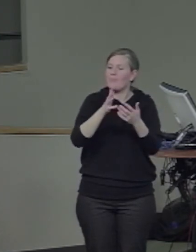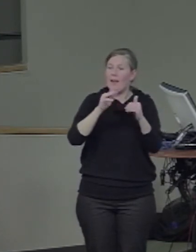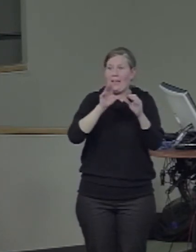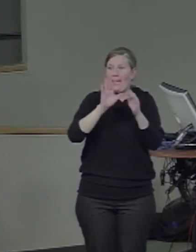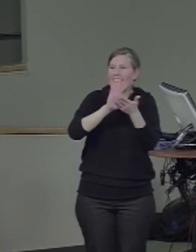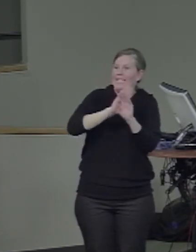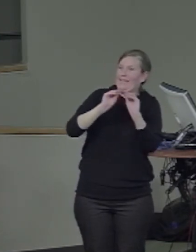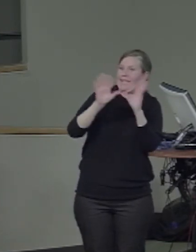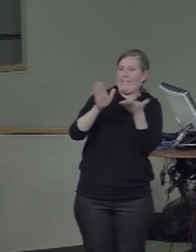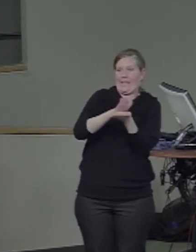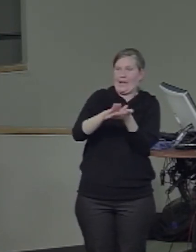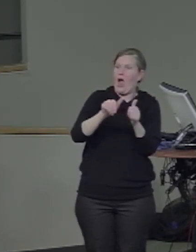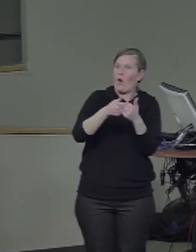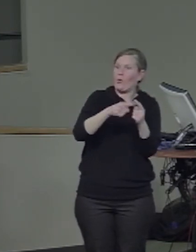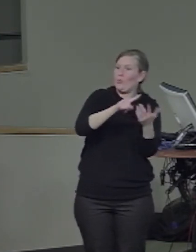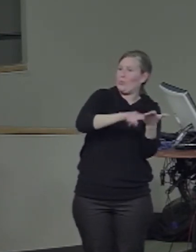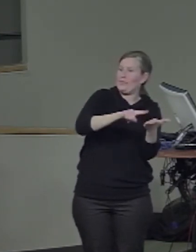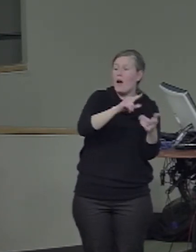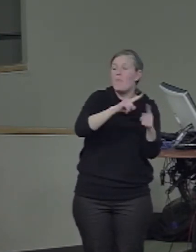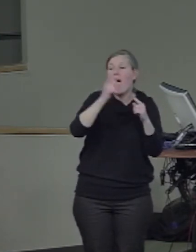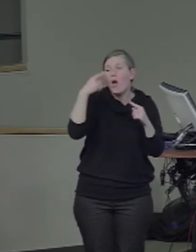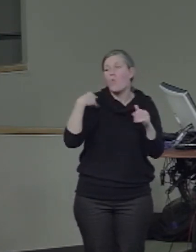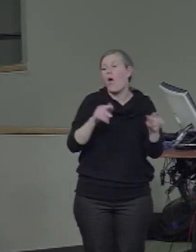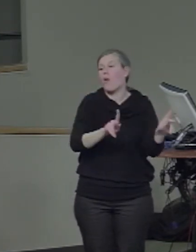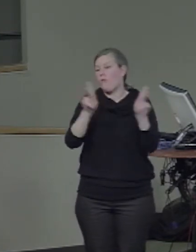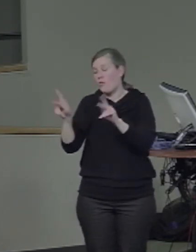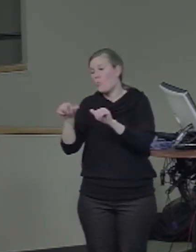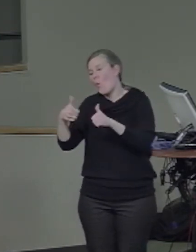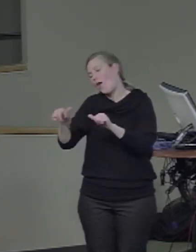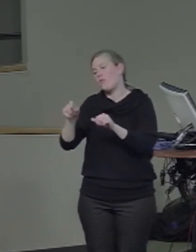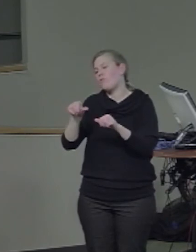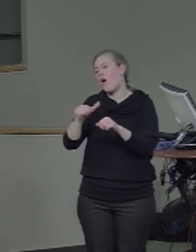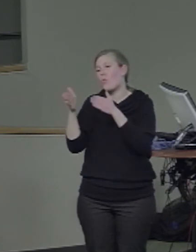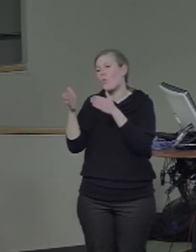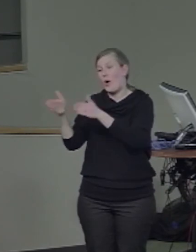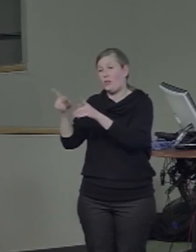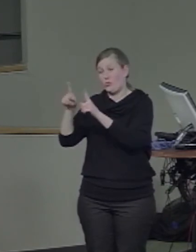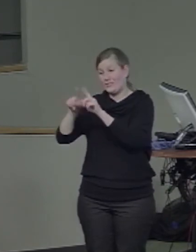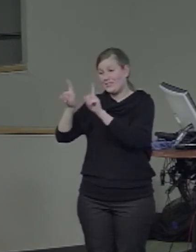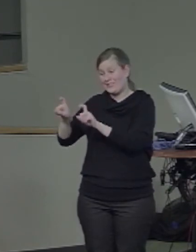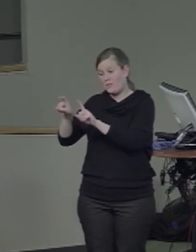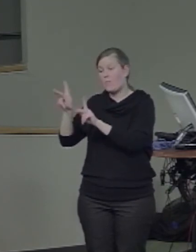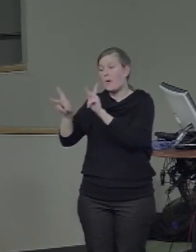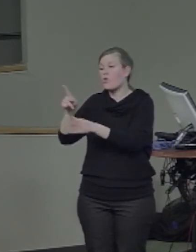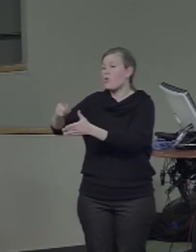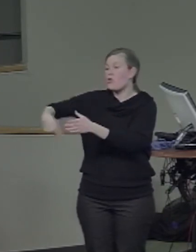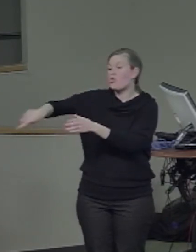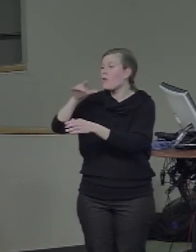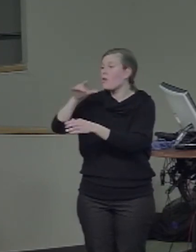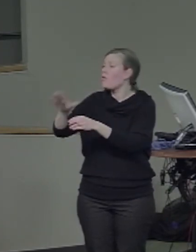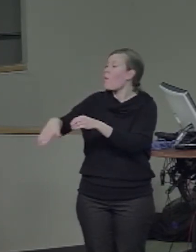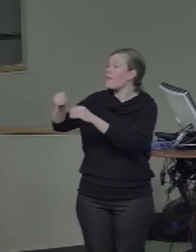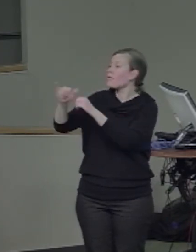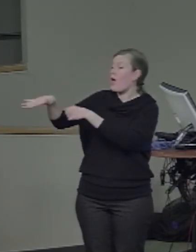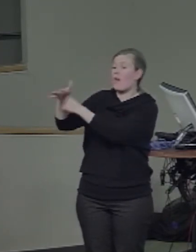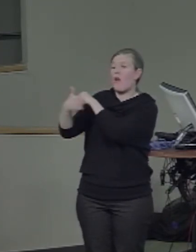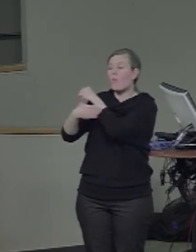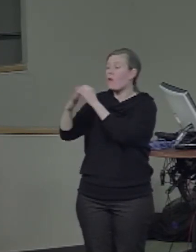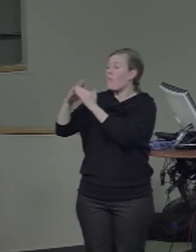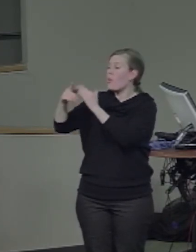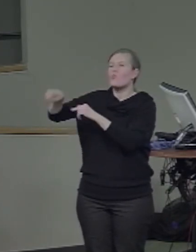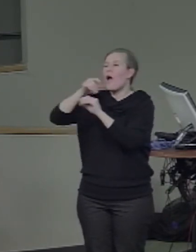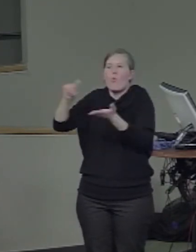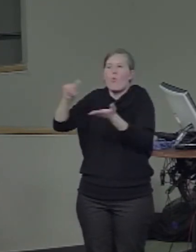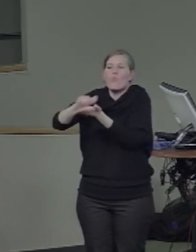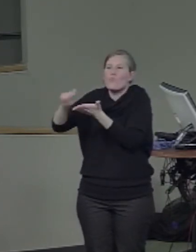been trying to arrange to test individuals who come from a culture where there really isn't a written form. So it